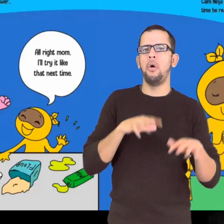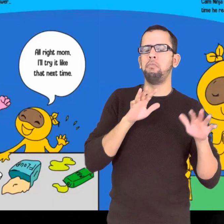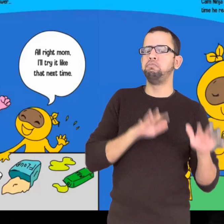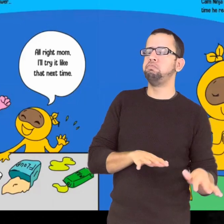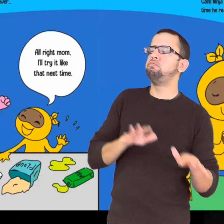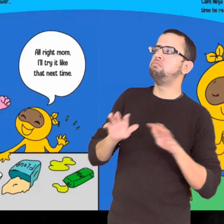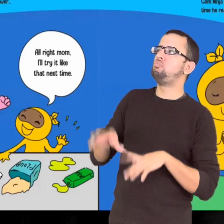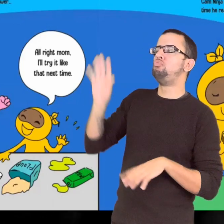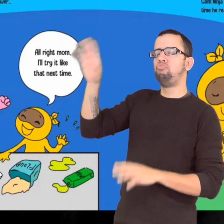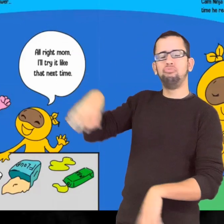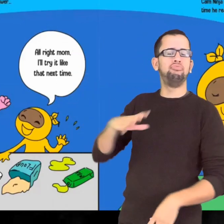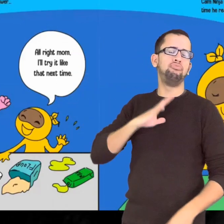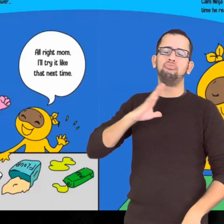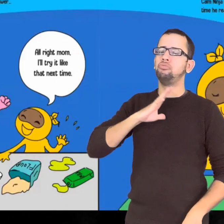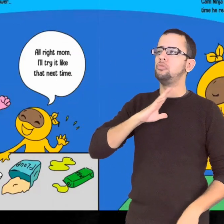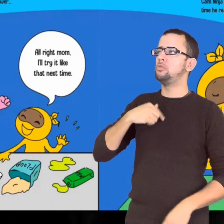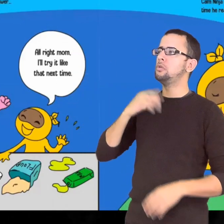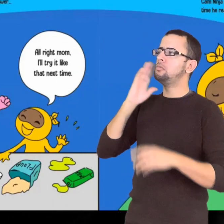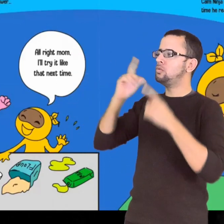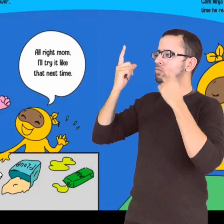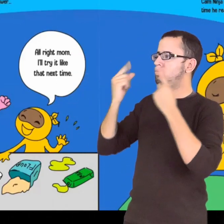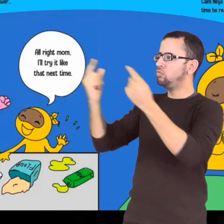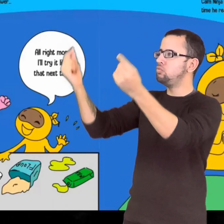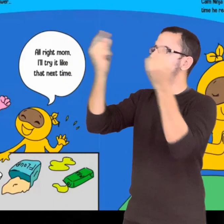Alright, Mom. I'll try it like that next time.